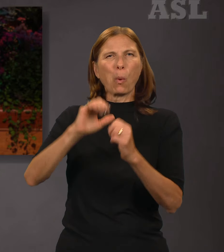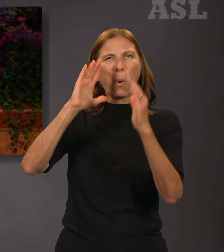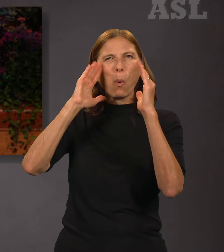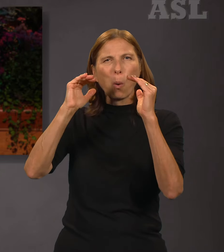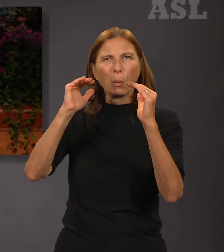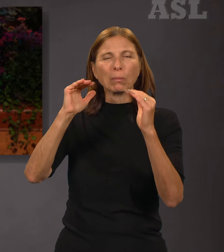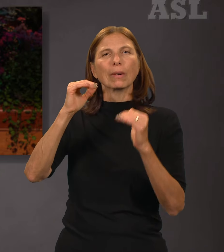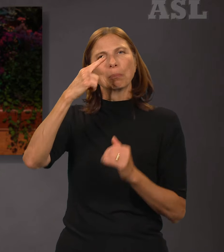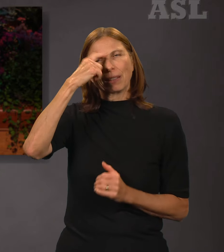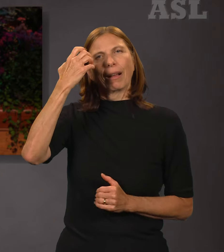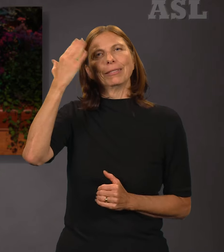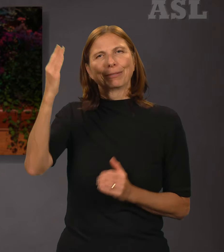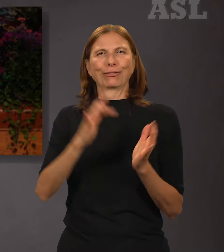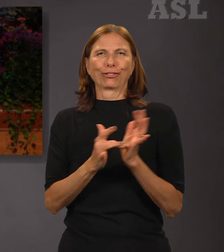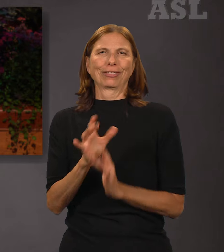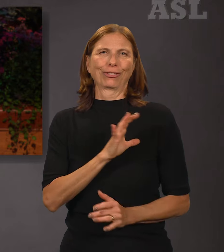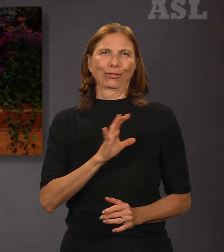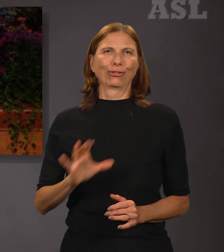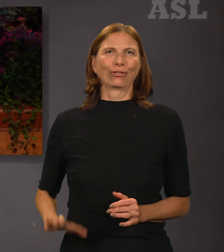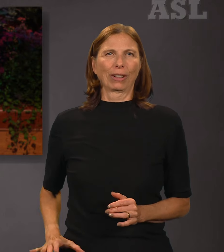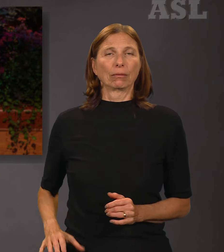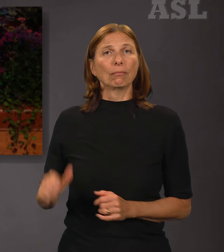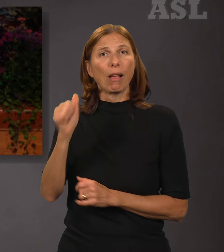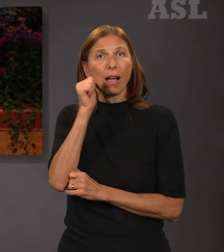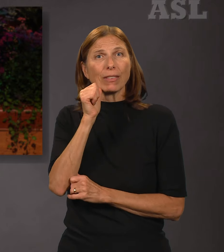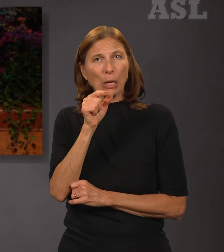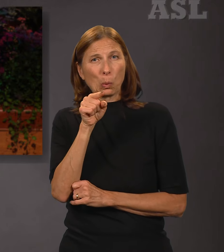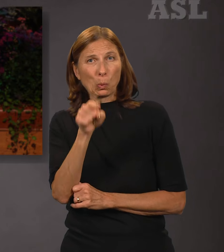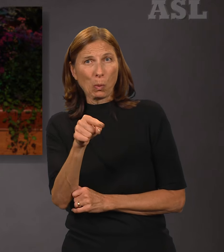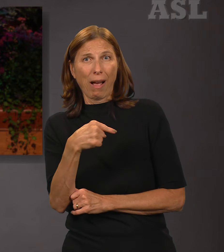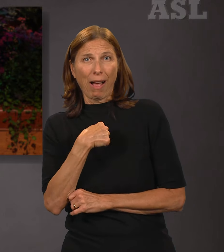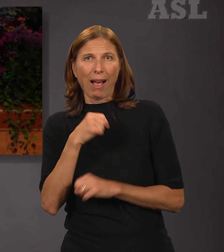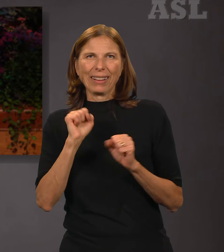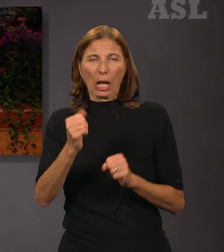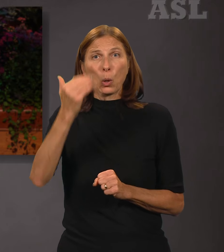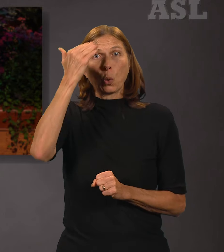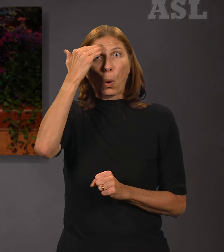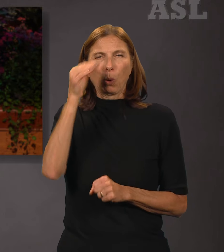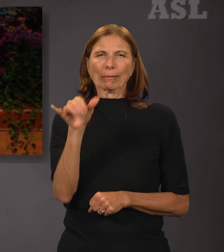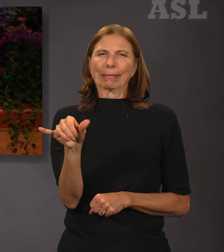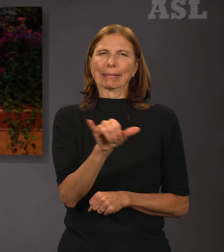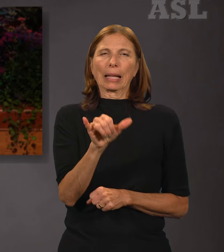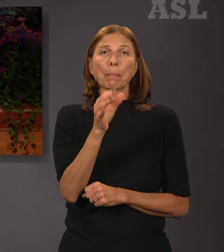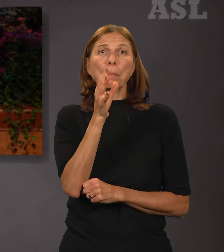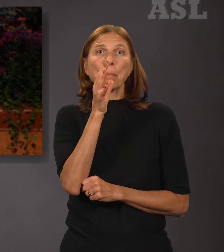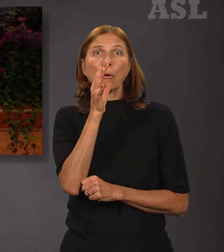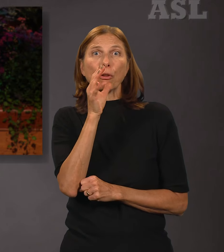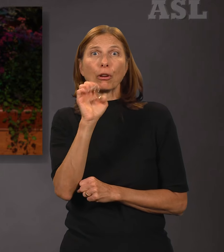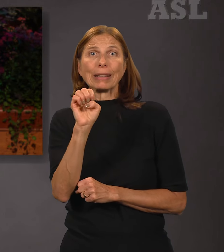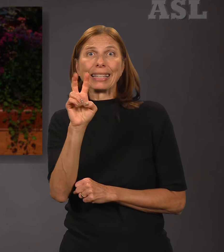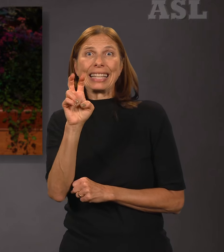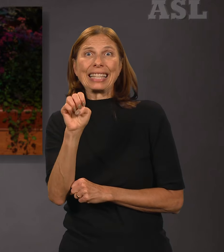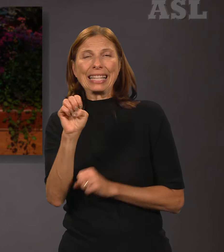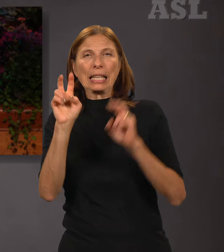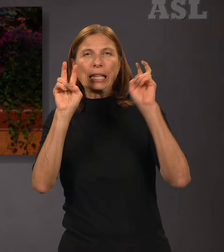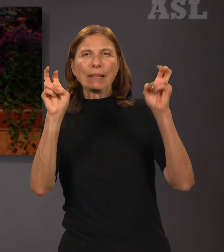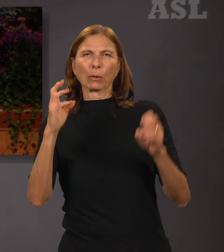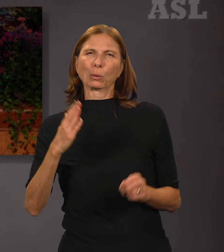because of Jesus Christ. Each day you and I can come to know, as Mother Eve proclaimed, the joy